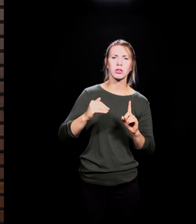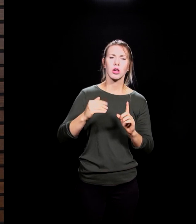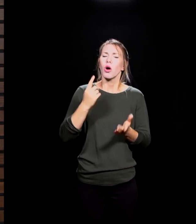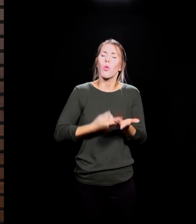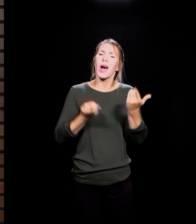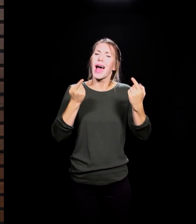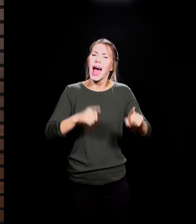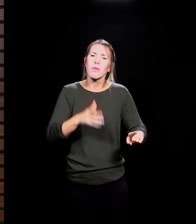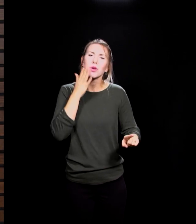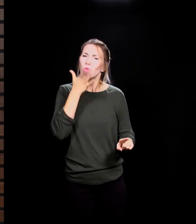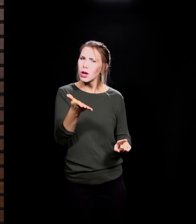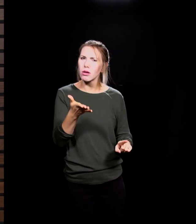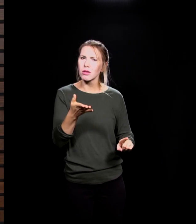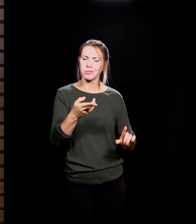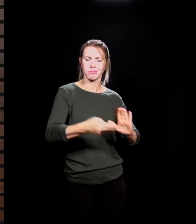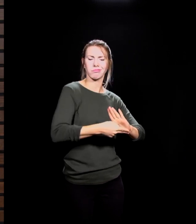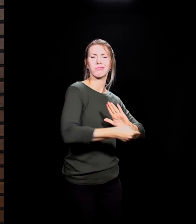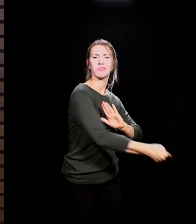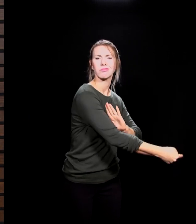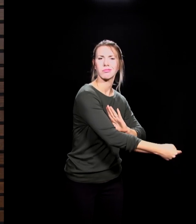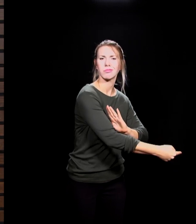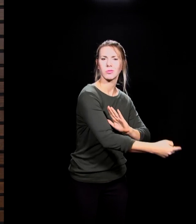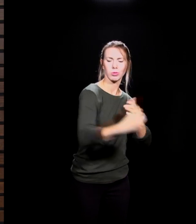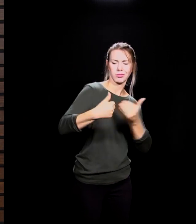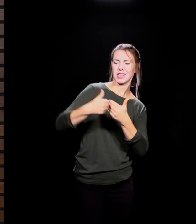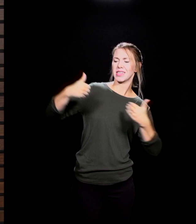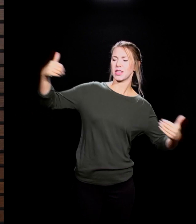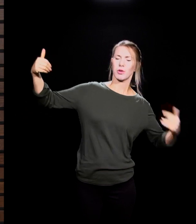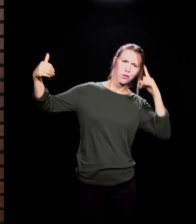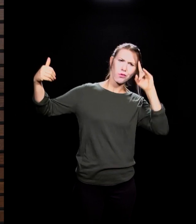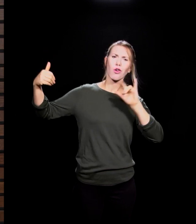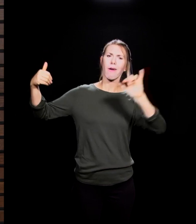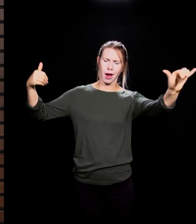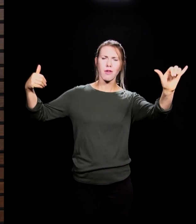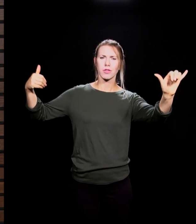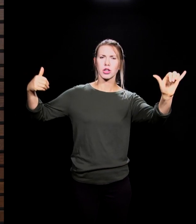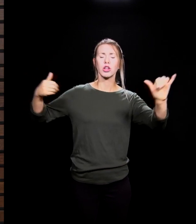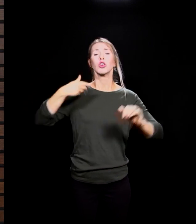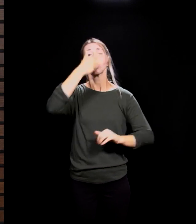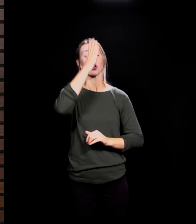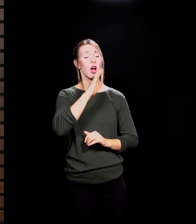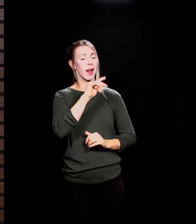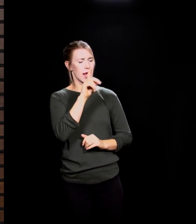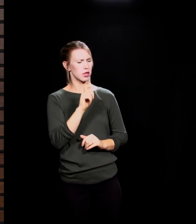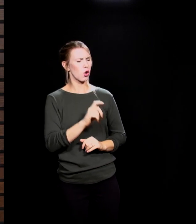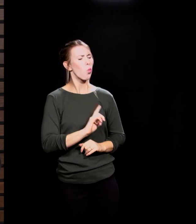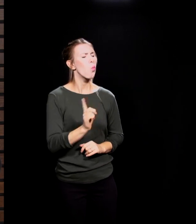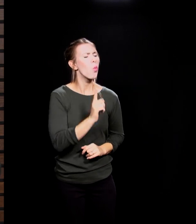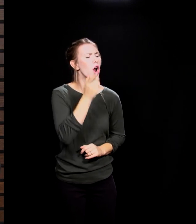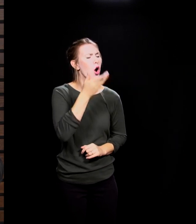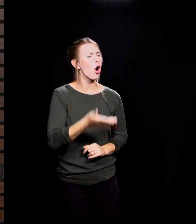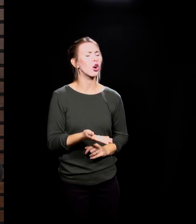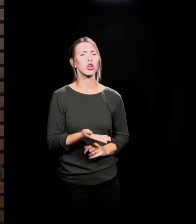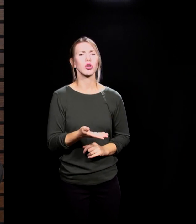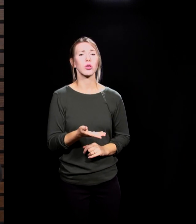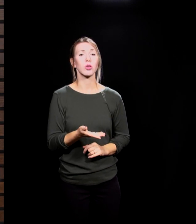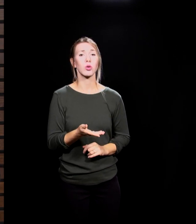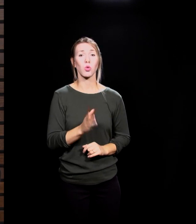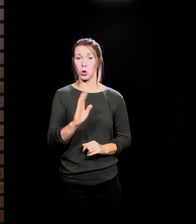who loves us and who created us. He asks, where are you? Where are we? He wants to know where we are.